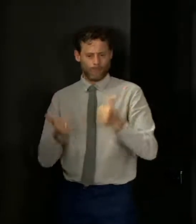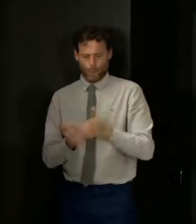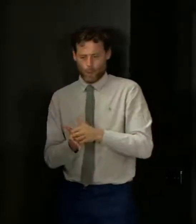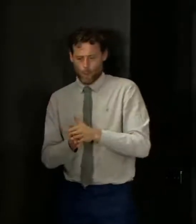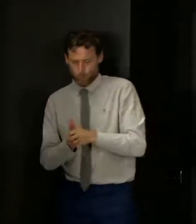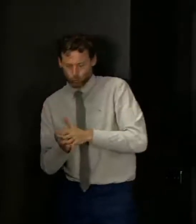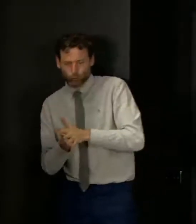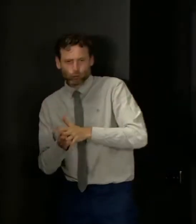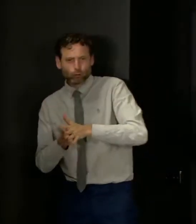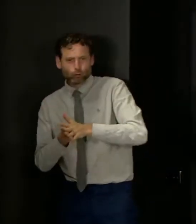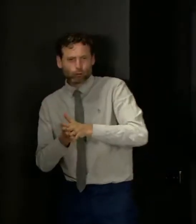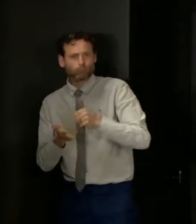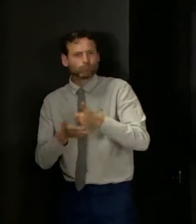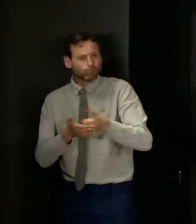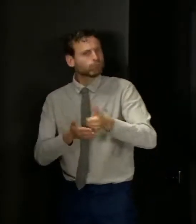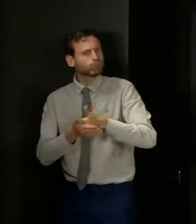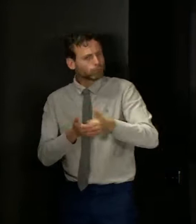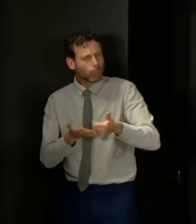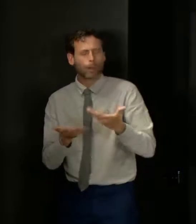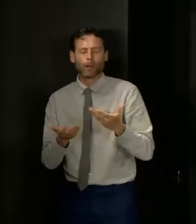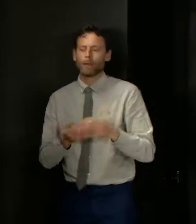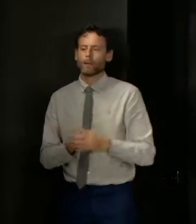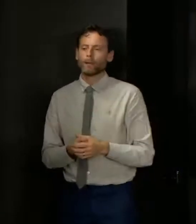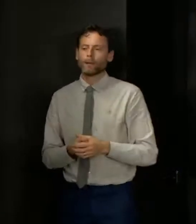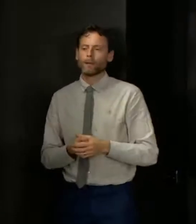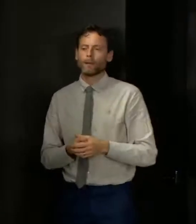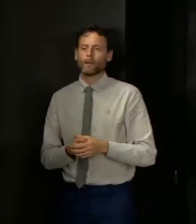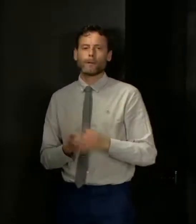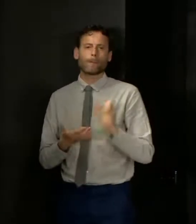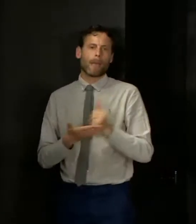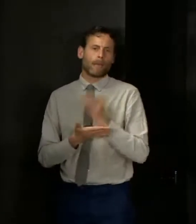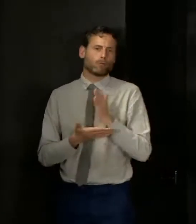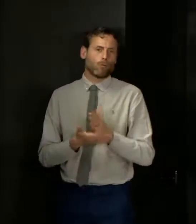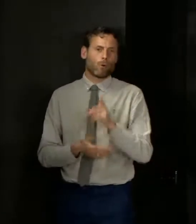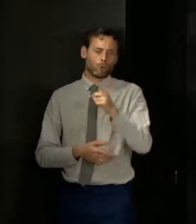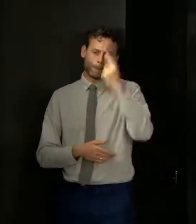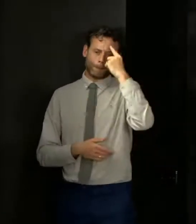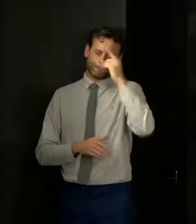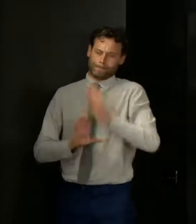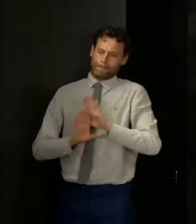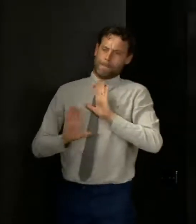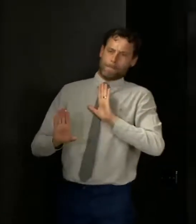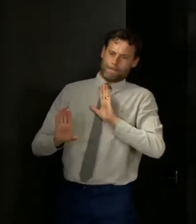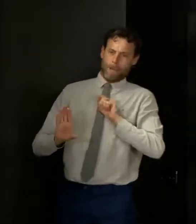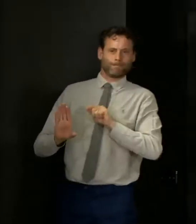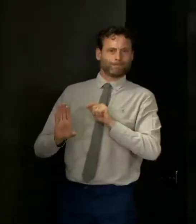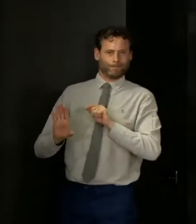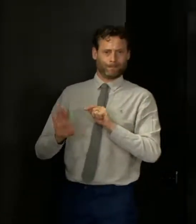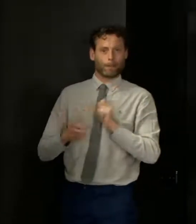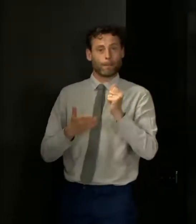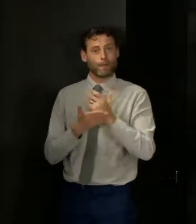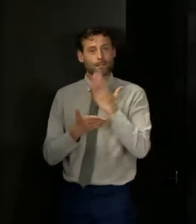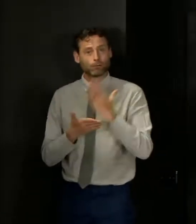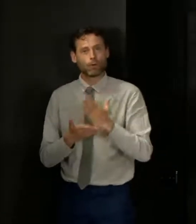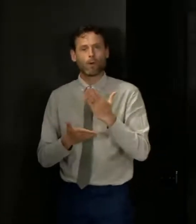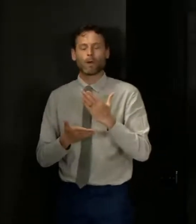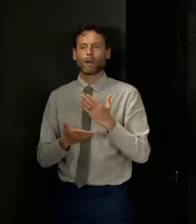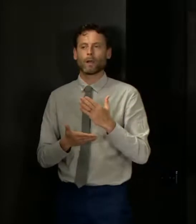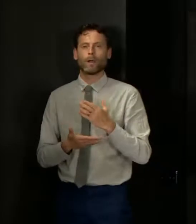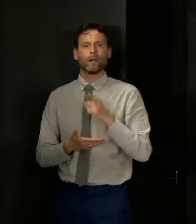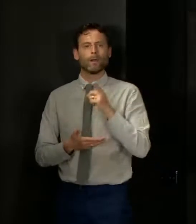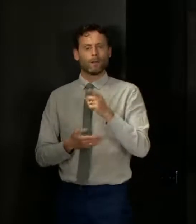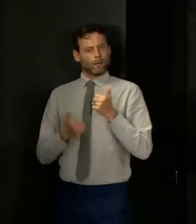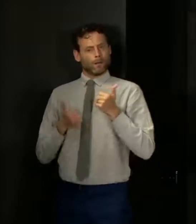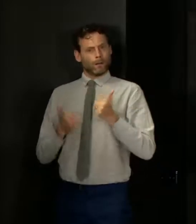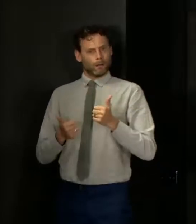washing your hands regularly making sure that you are observing the physical distancing rules and making sure that you're displaying